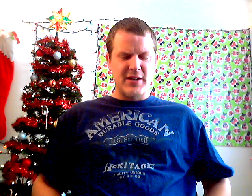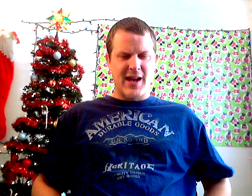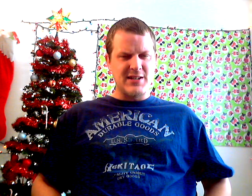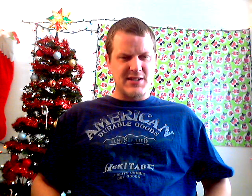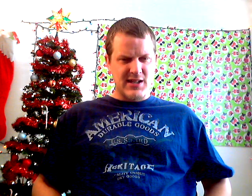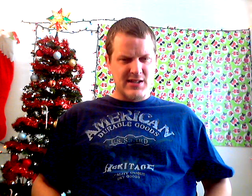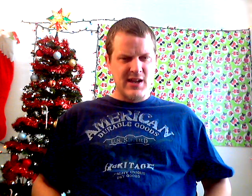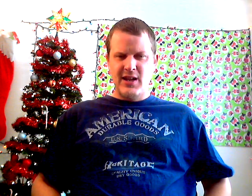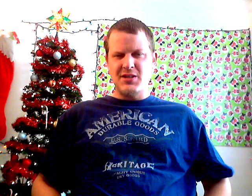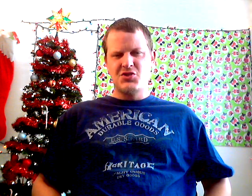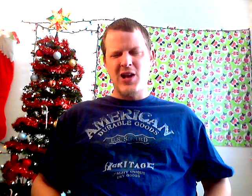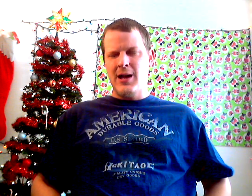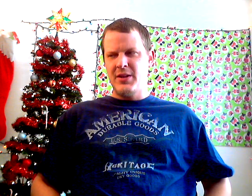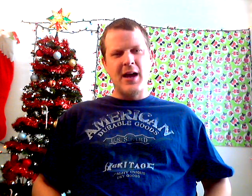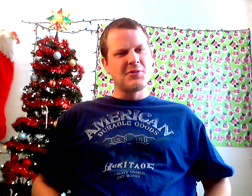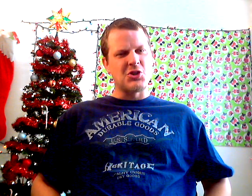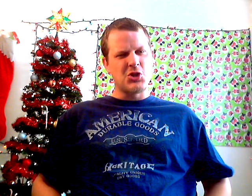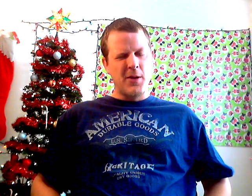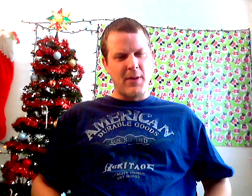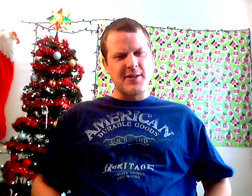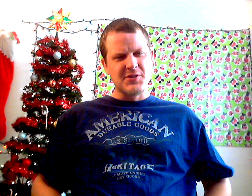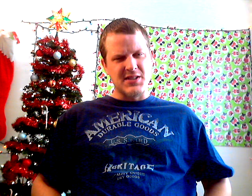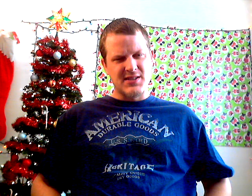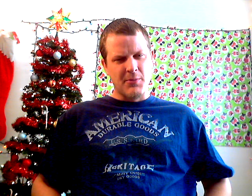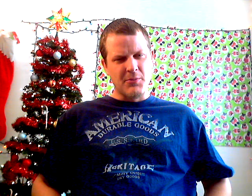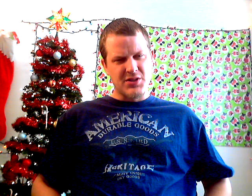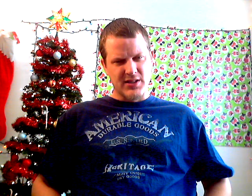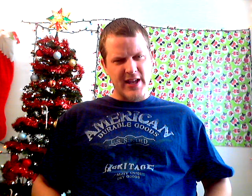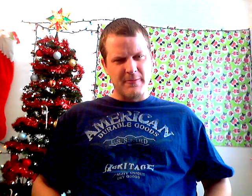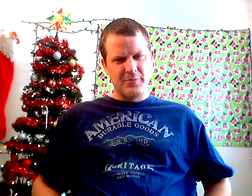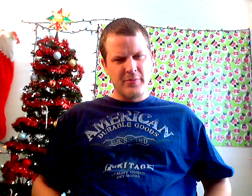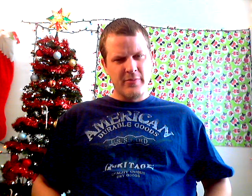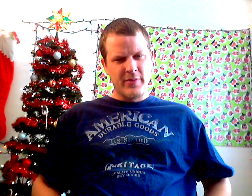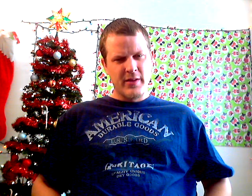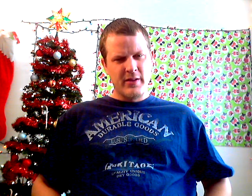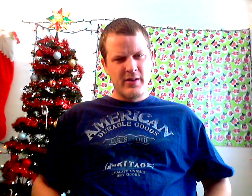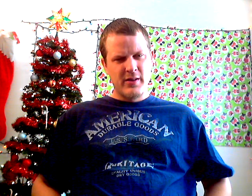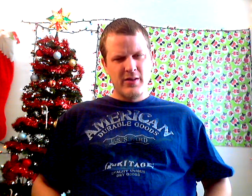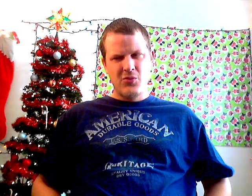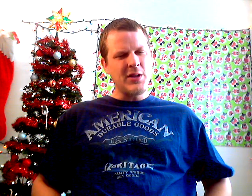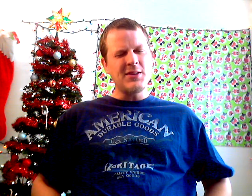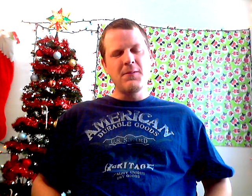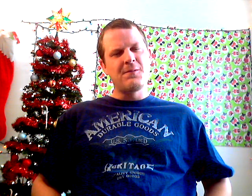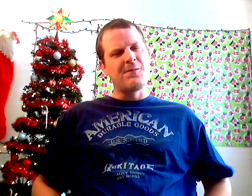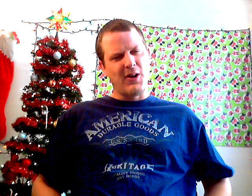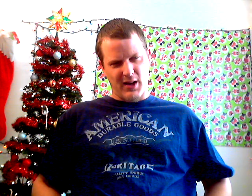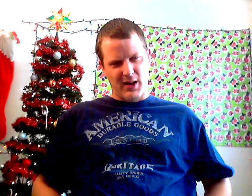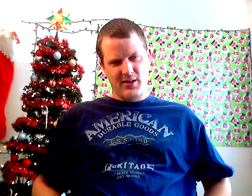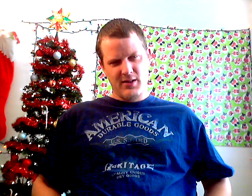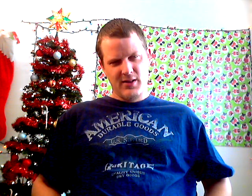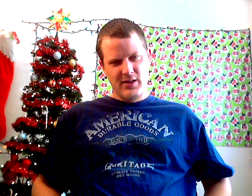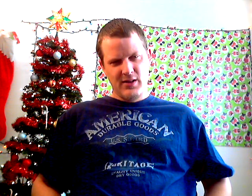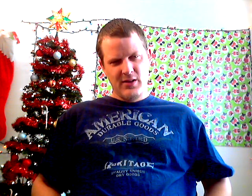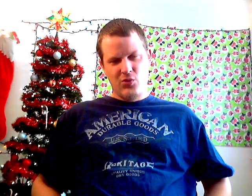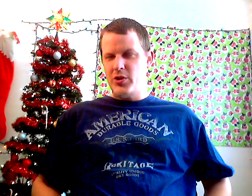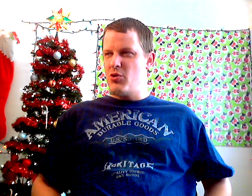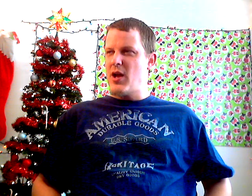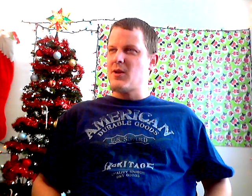in 96, he's jobbing out to Shawn Michaels at SummerSlam. What the fuck? When you had the